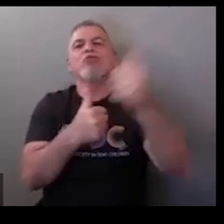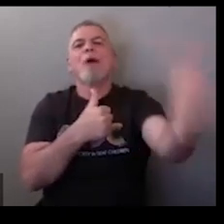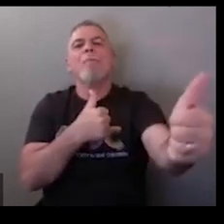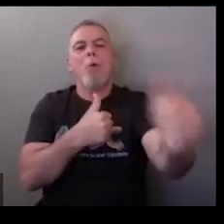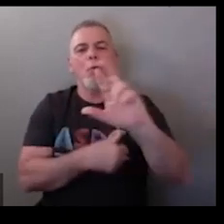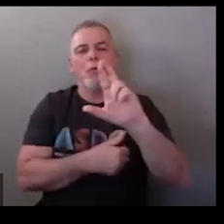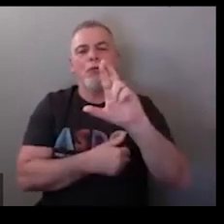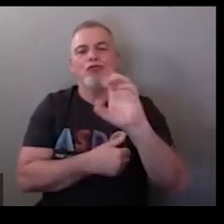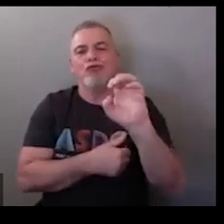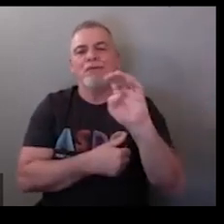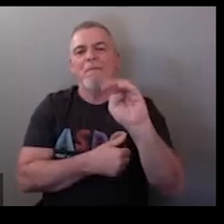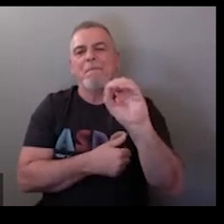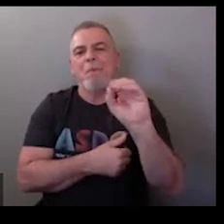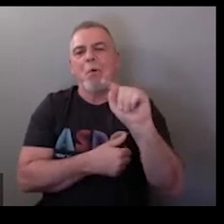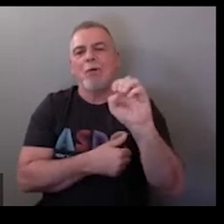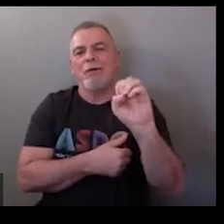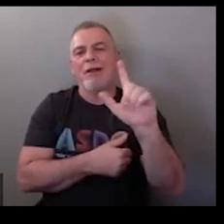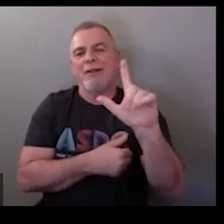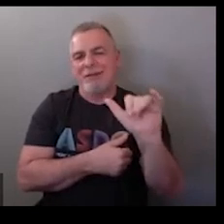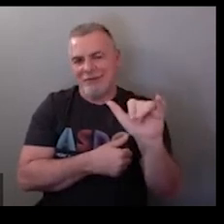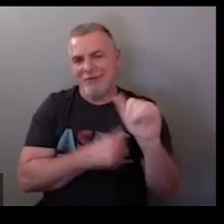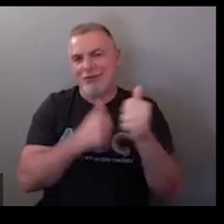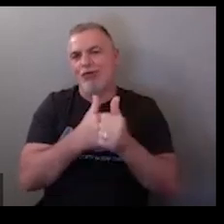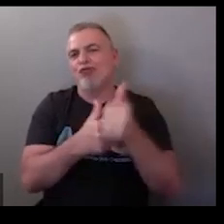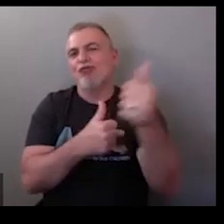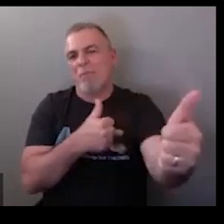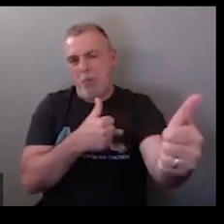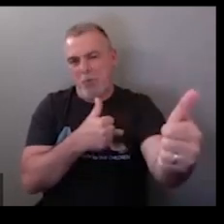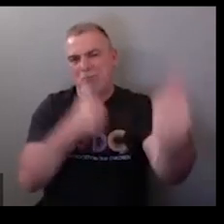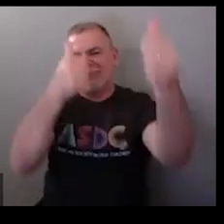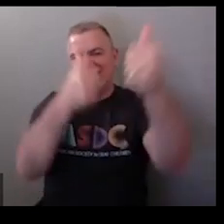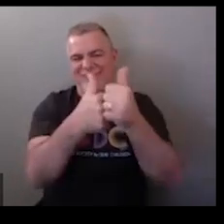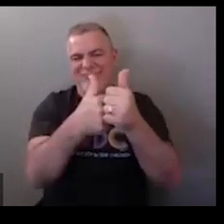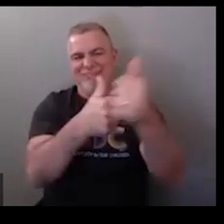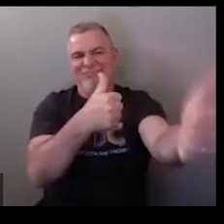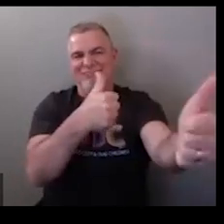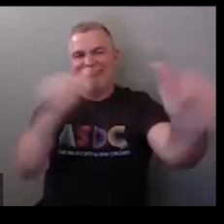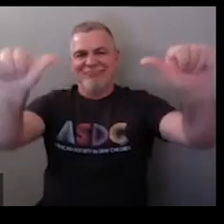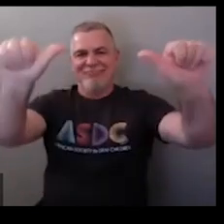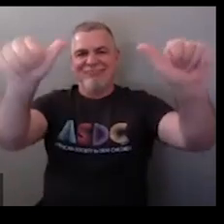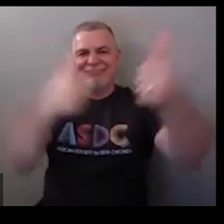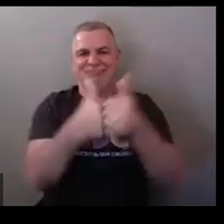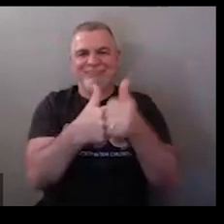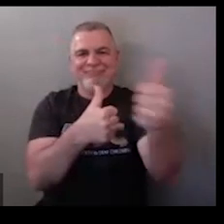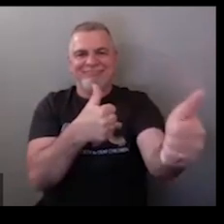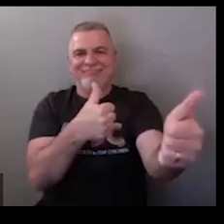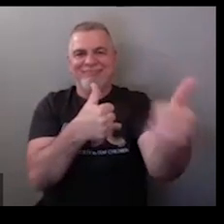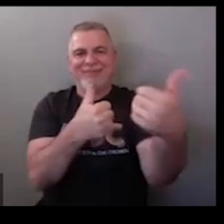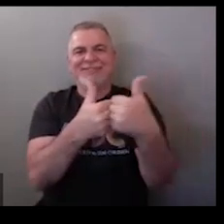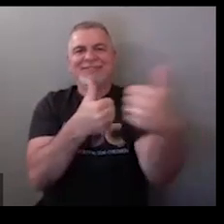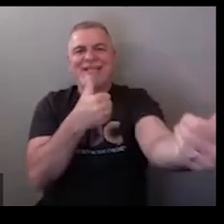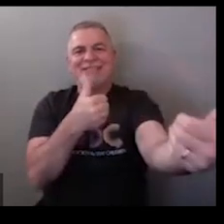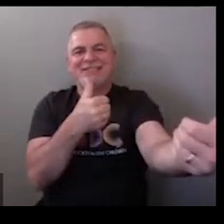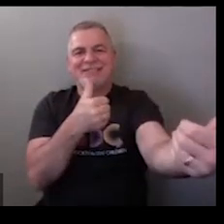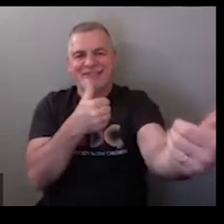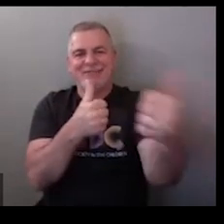remote or far away okay remotely or remote separating two ten hand